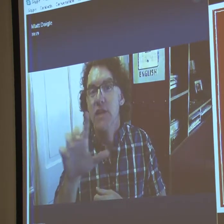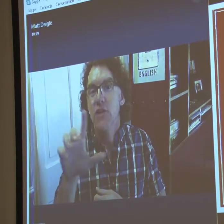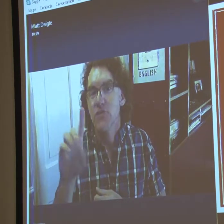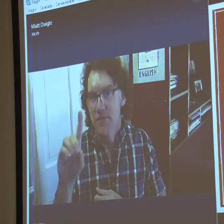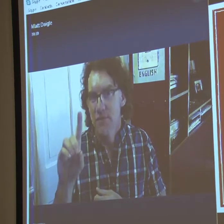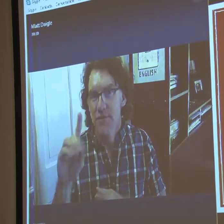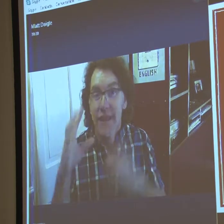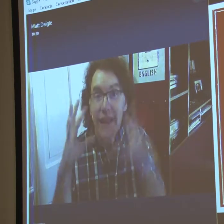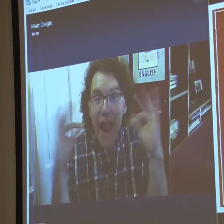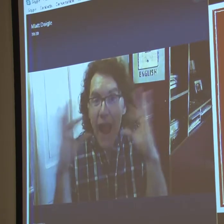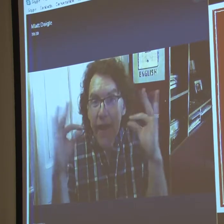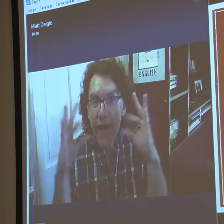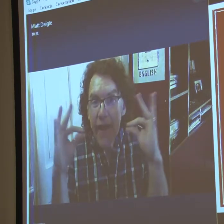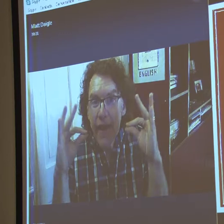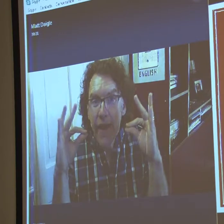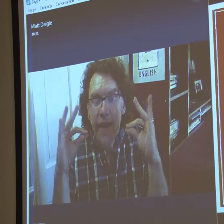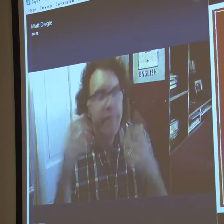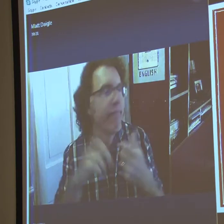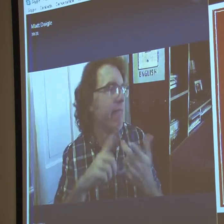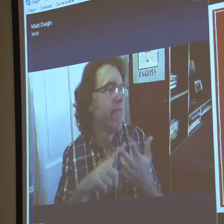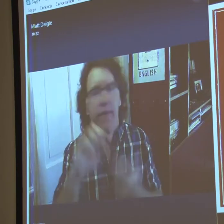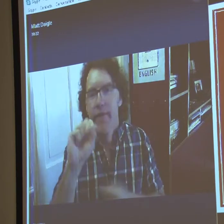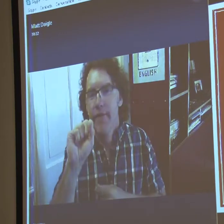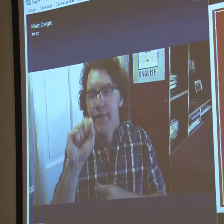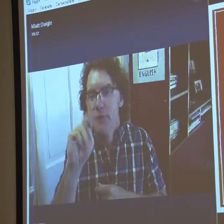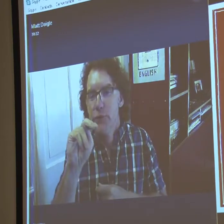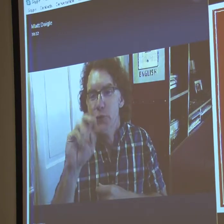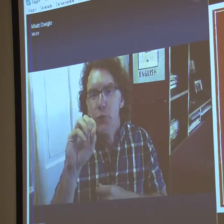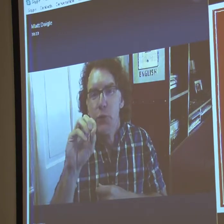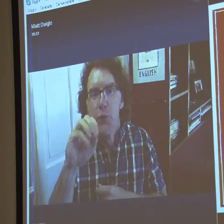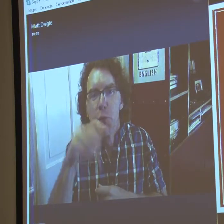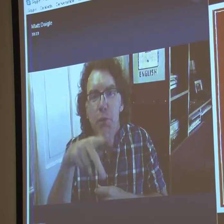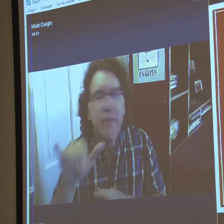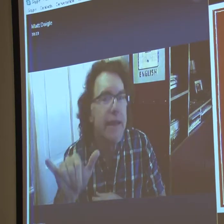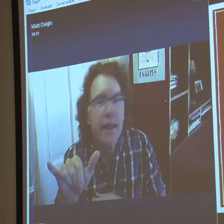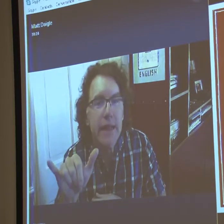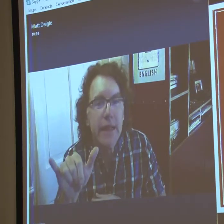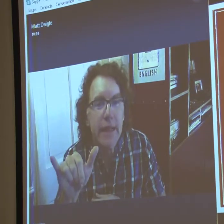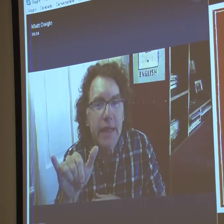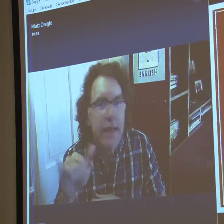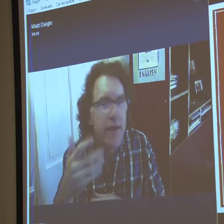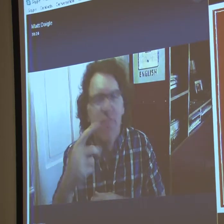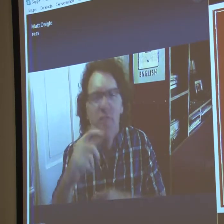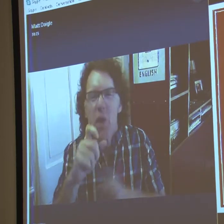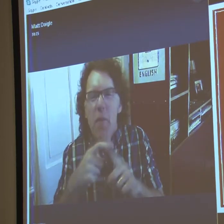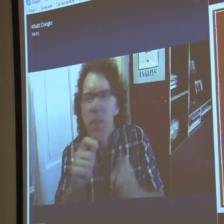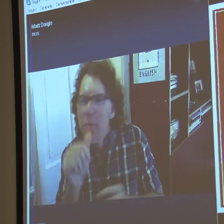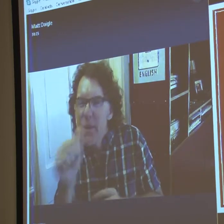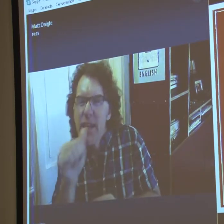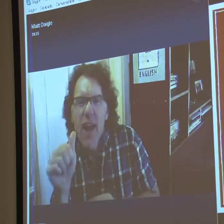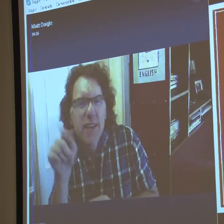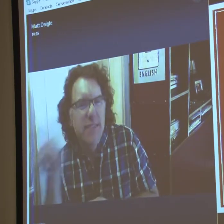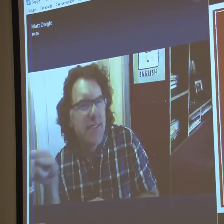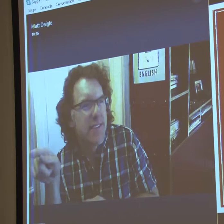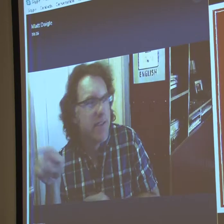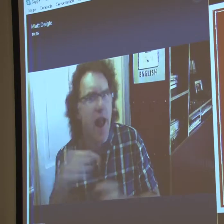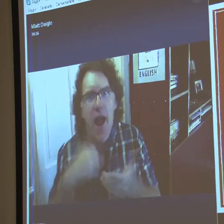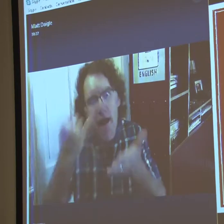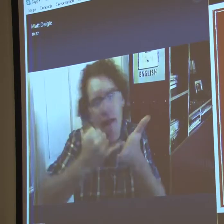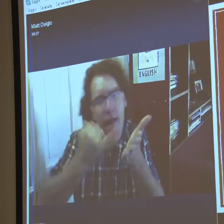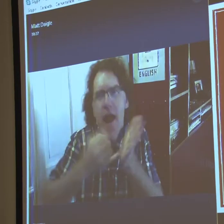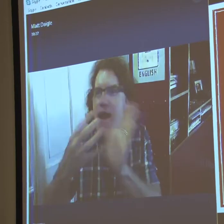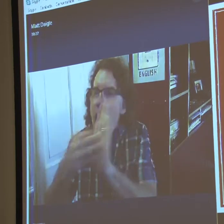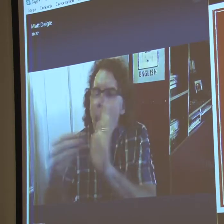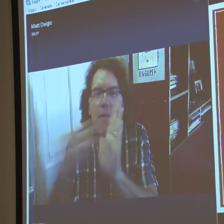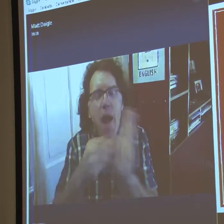And, like, for example, I loved Garfield the cat. I would be able to copy him. And Snoopy. I would be